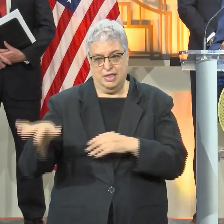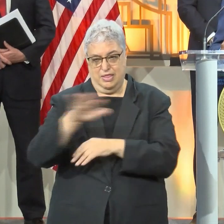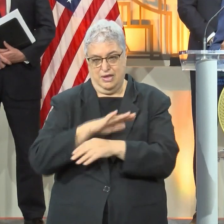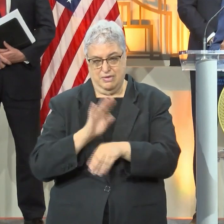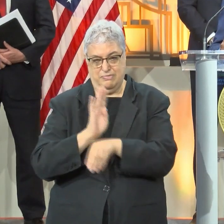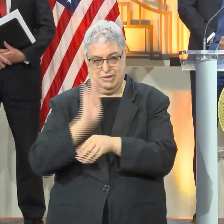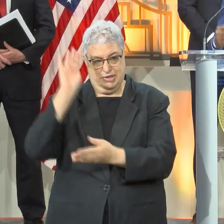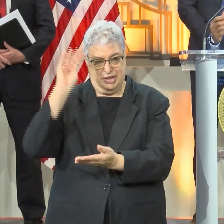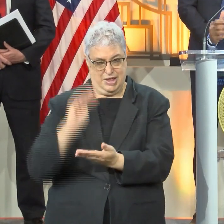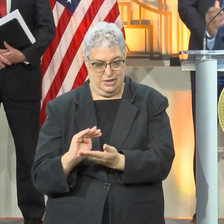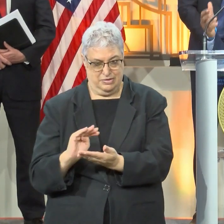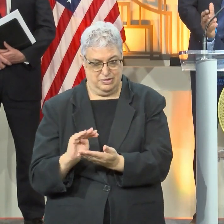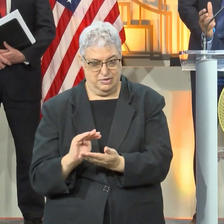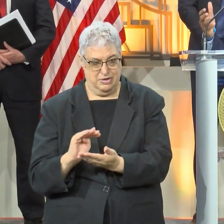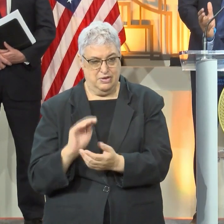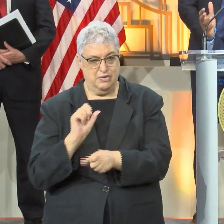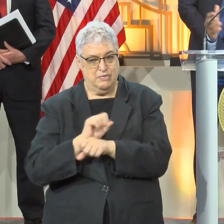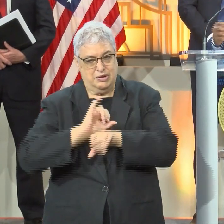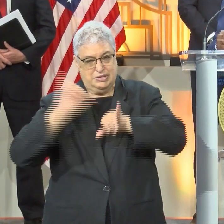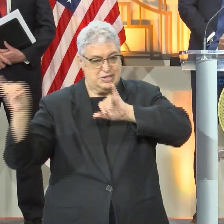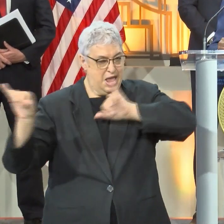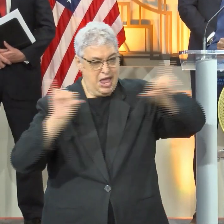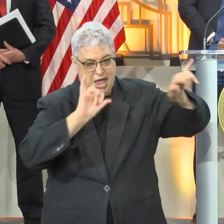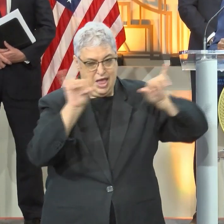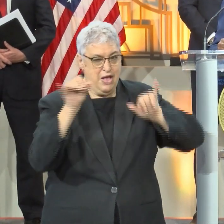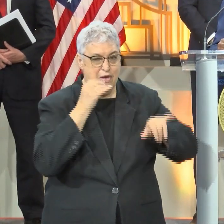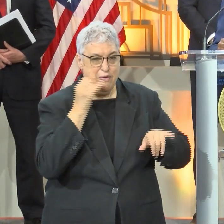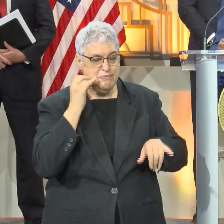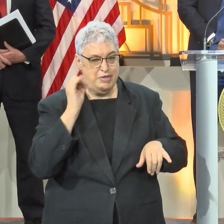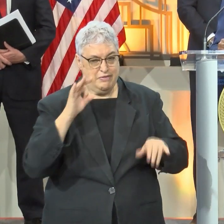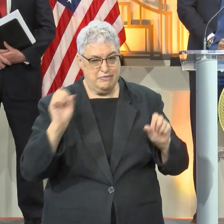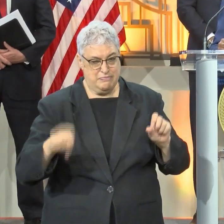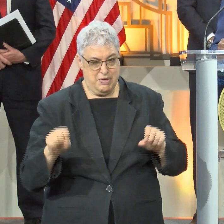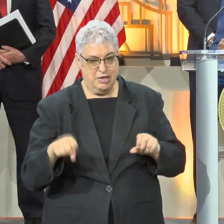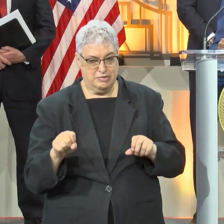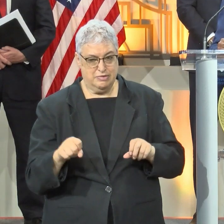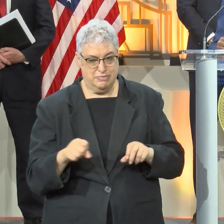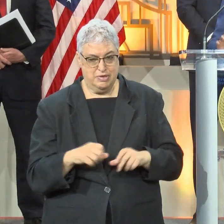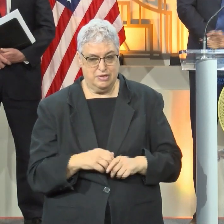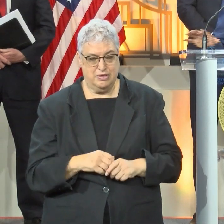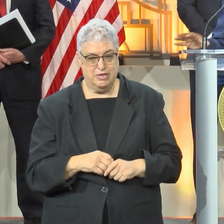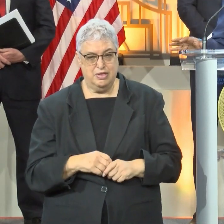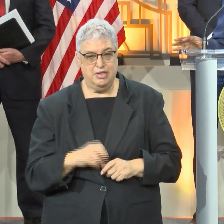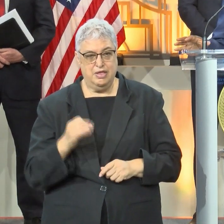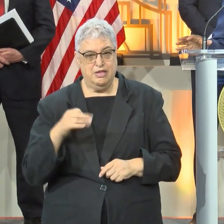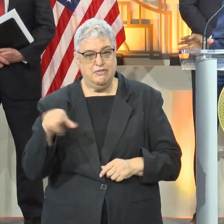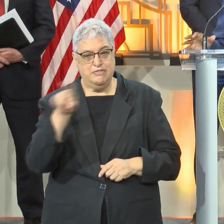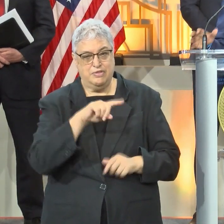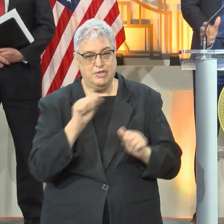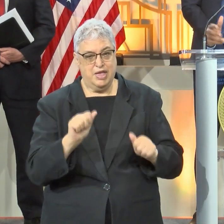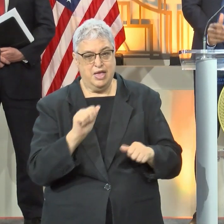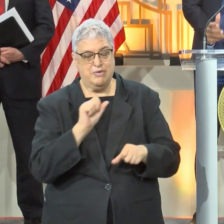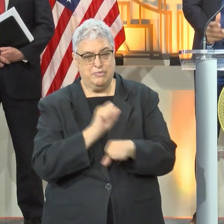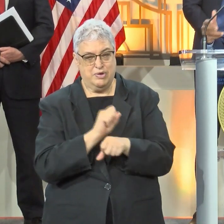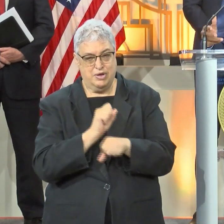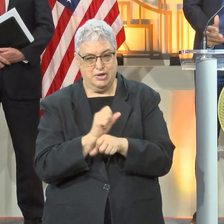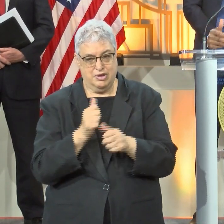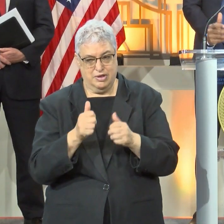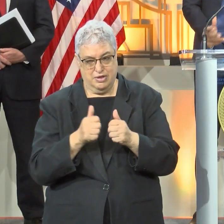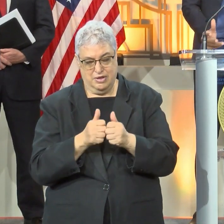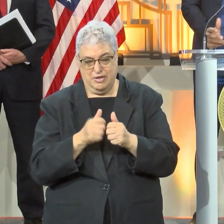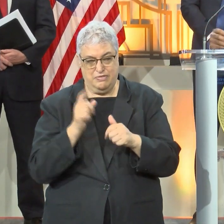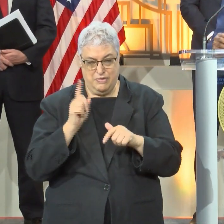to work remotely where possible especially if you cannot work in social distance then work